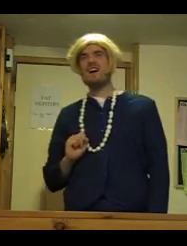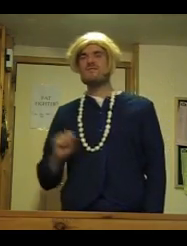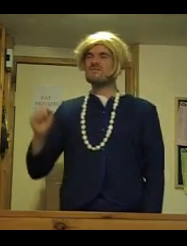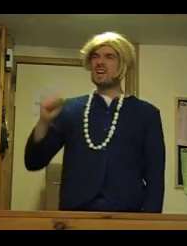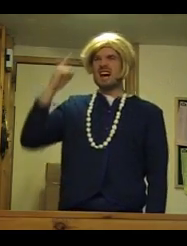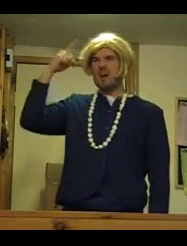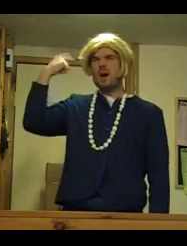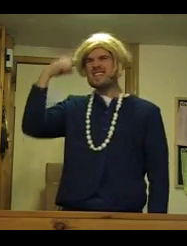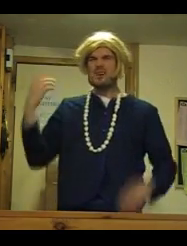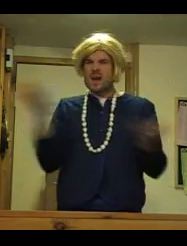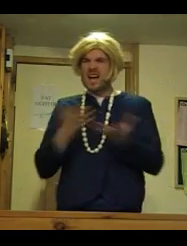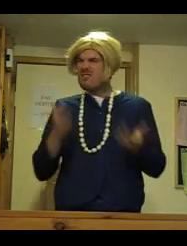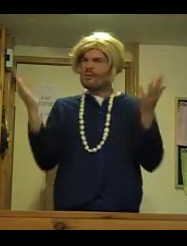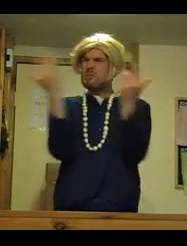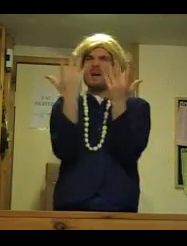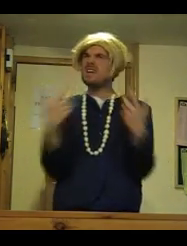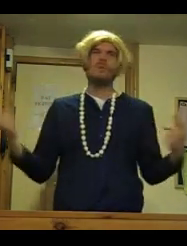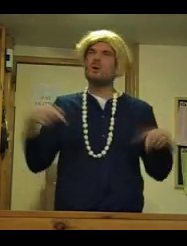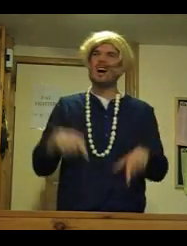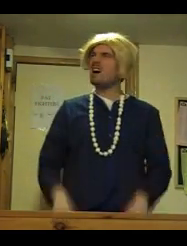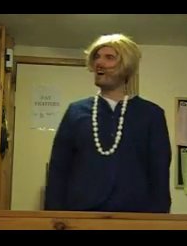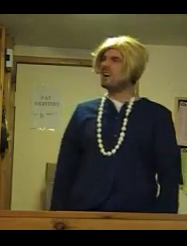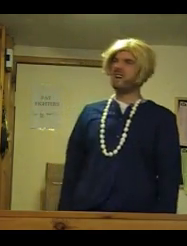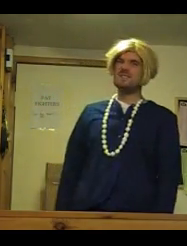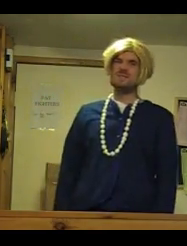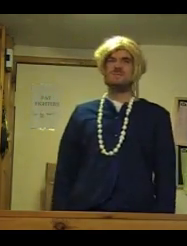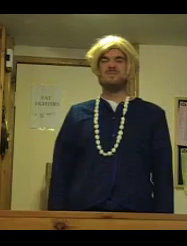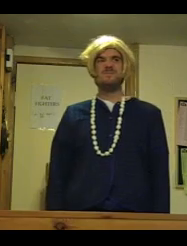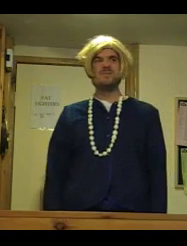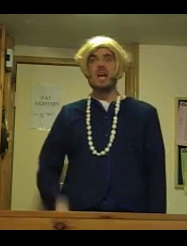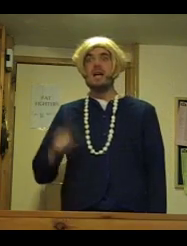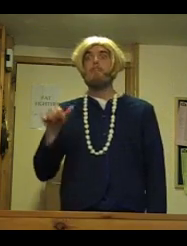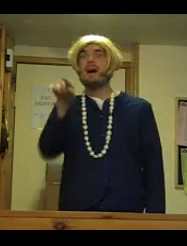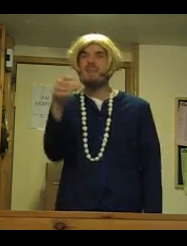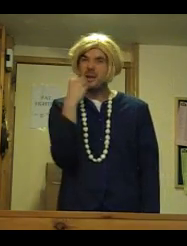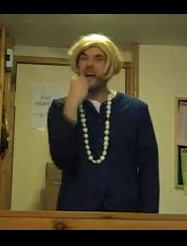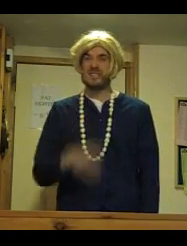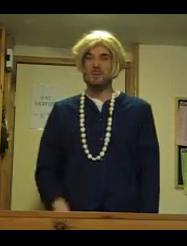I wonder where all the people are? Maybe you had them.